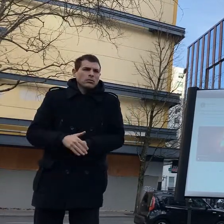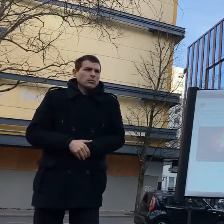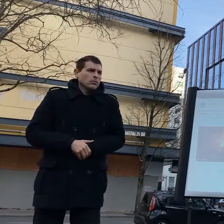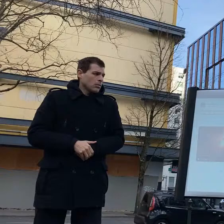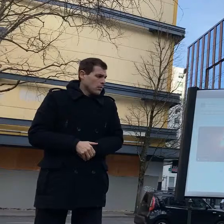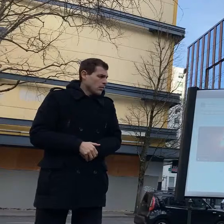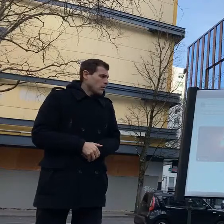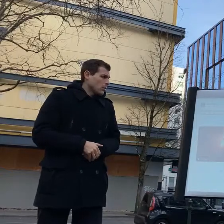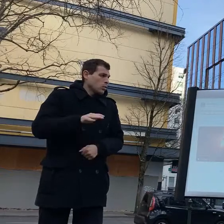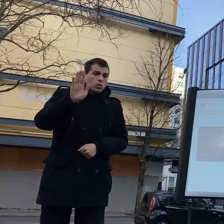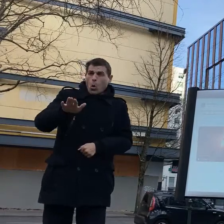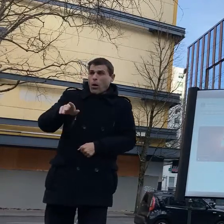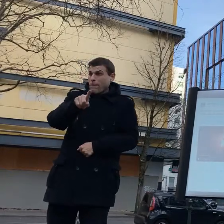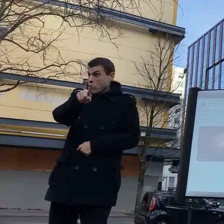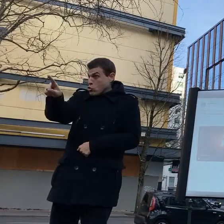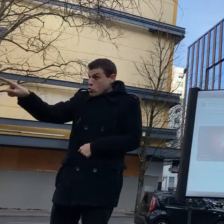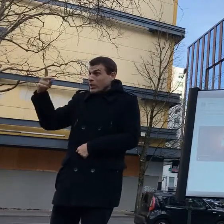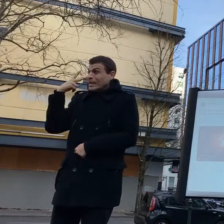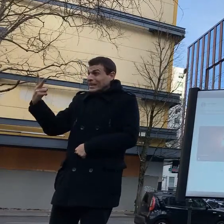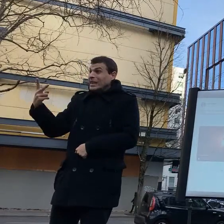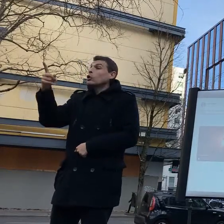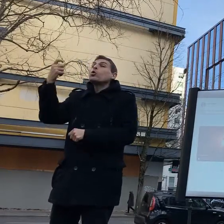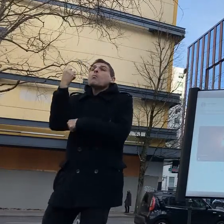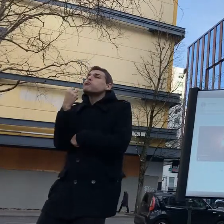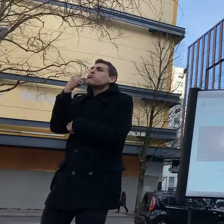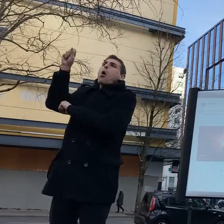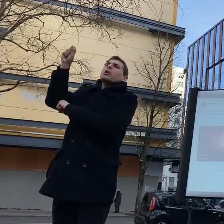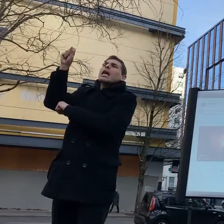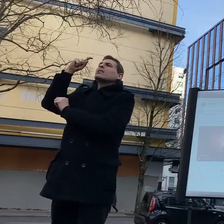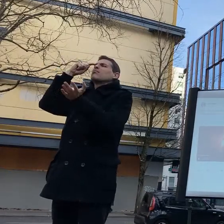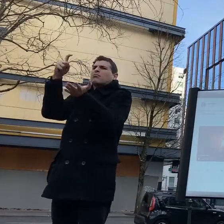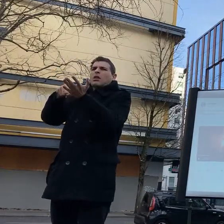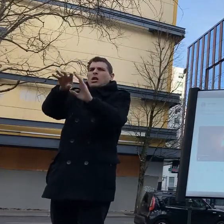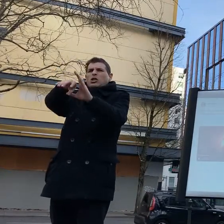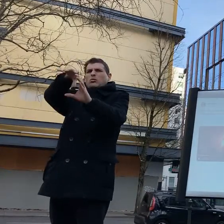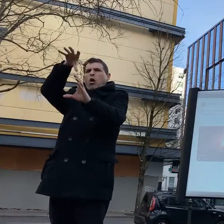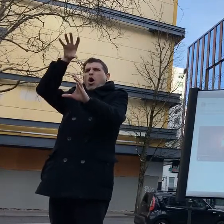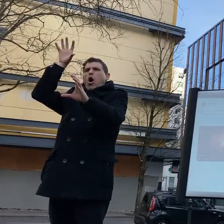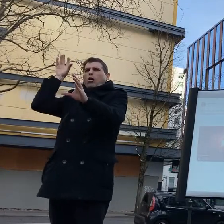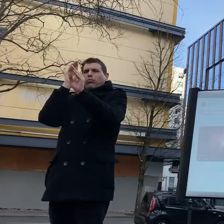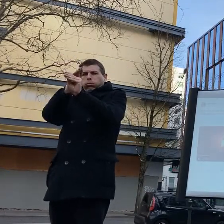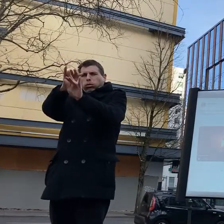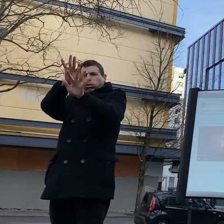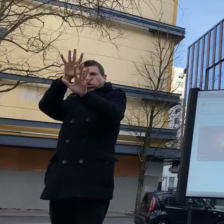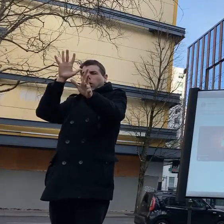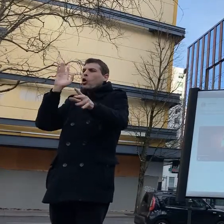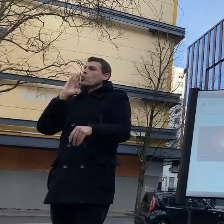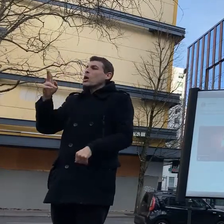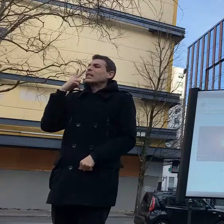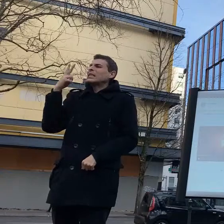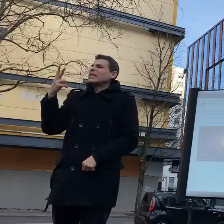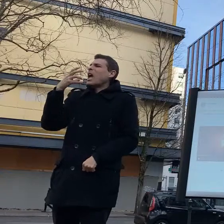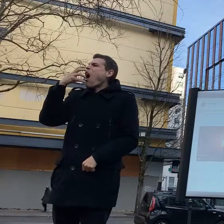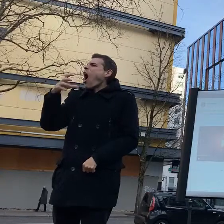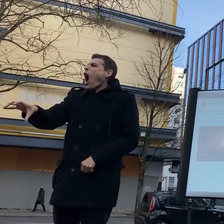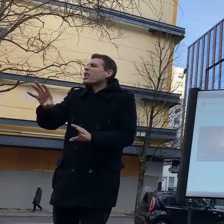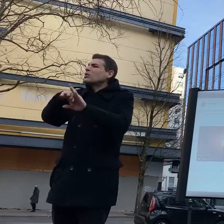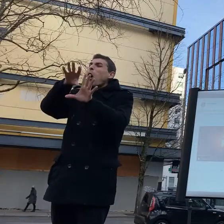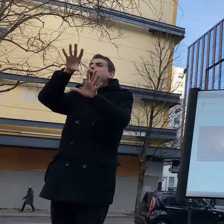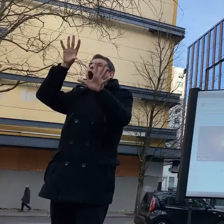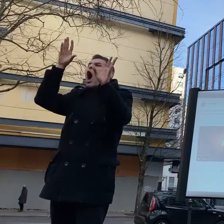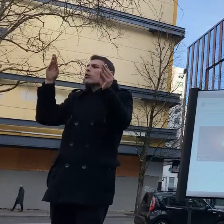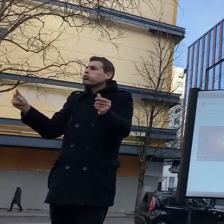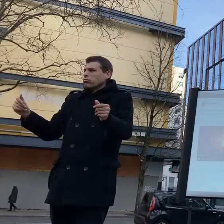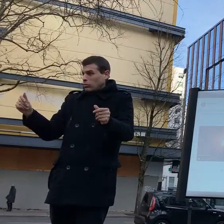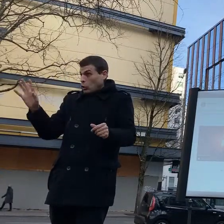and handle it afterwards right like i don't want people to die going up to one of these and dumping a bucket of water on it and